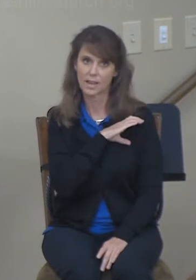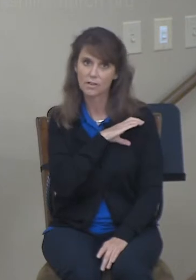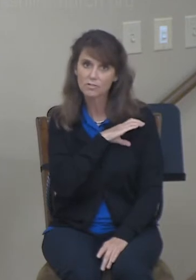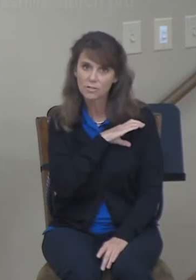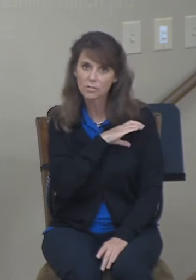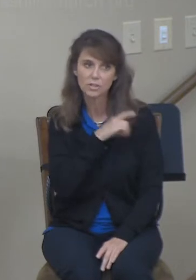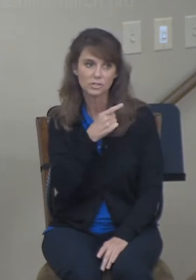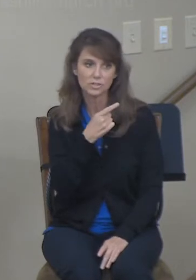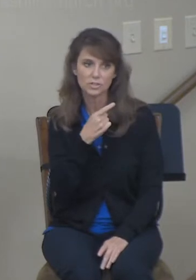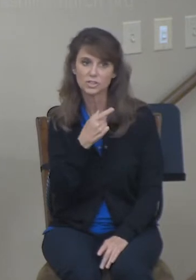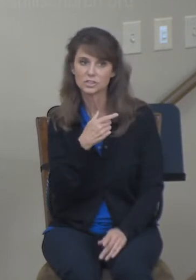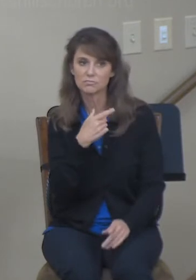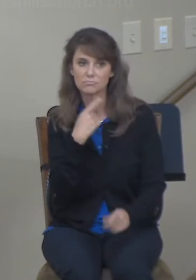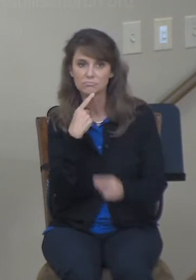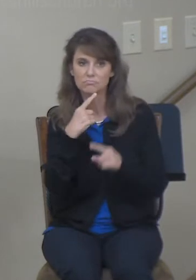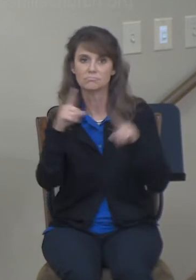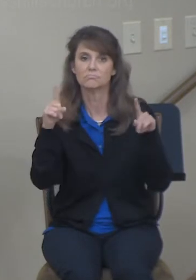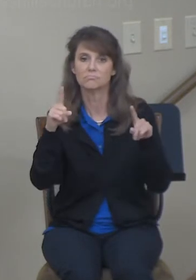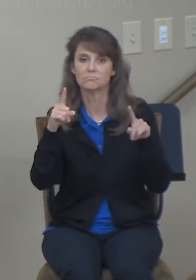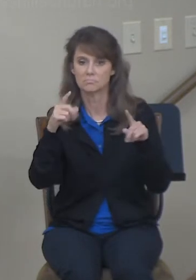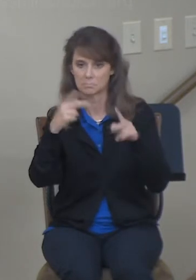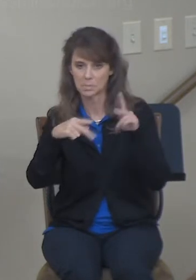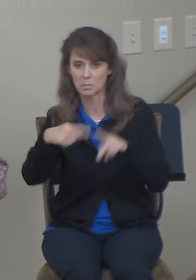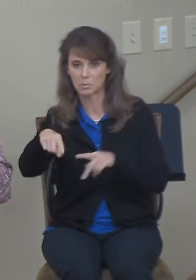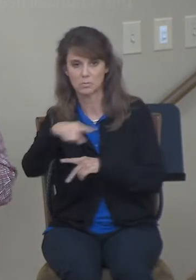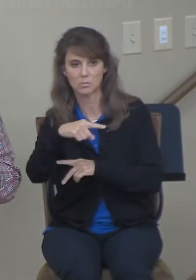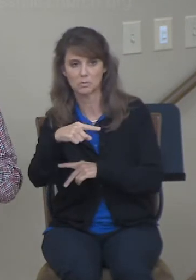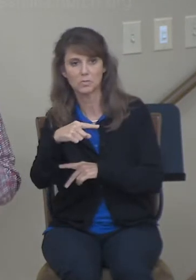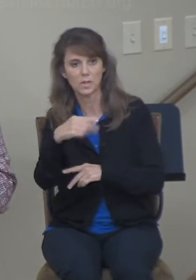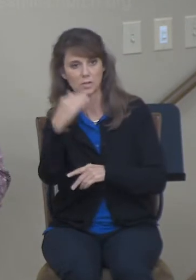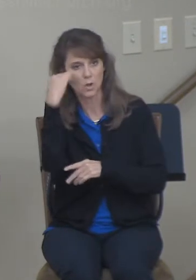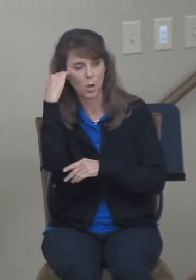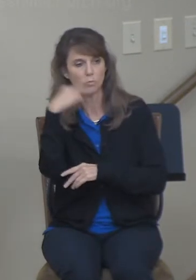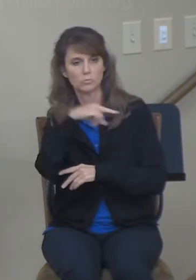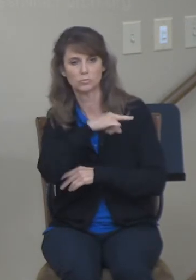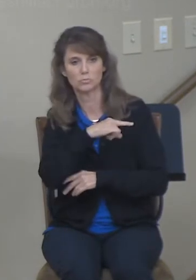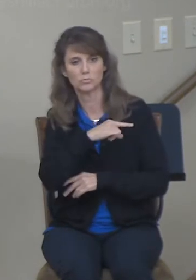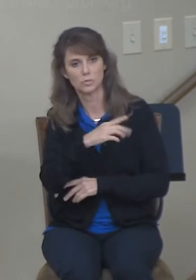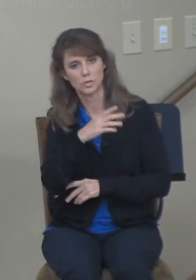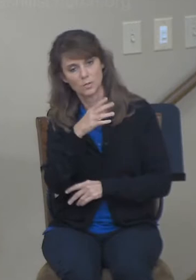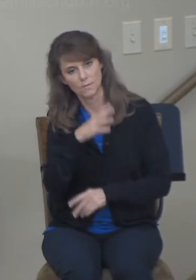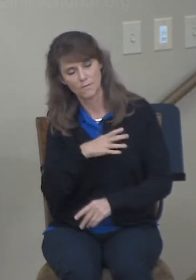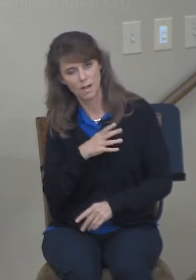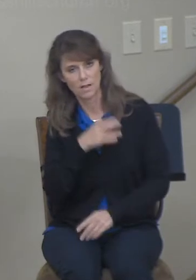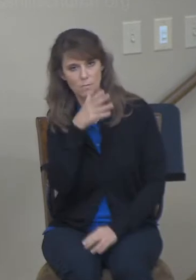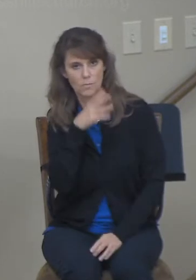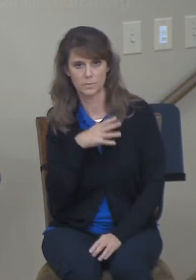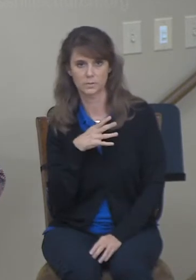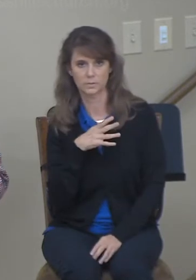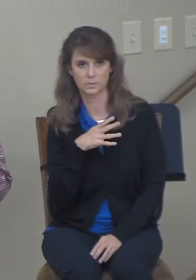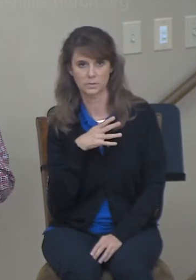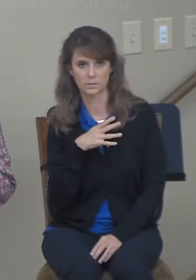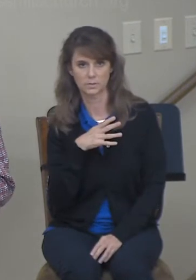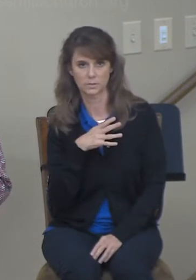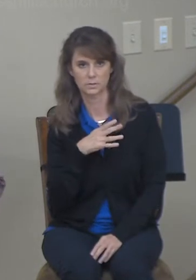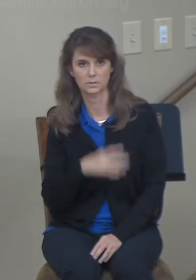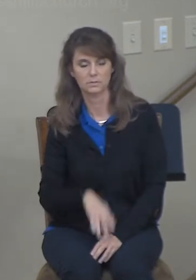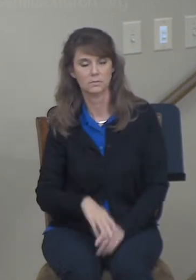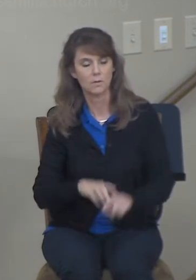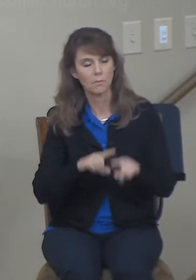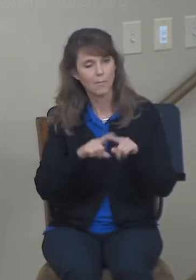for. She is a woman of excellence. But he brings up this one fly in the alignment. There is a redeemer